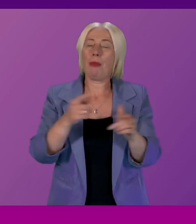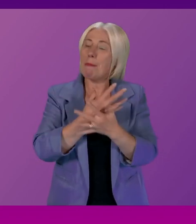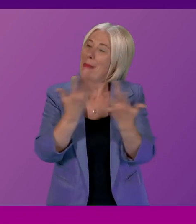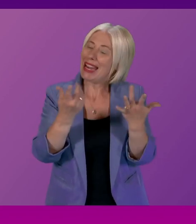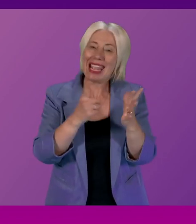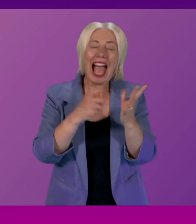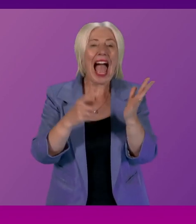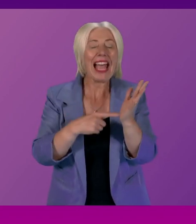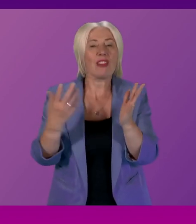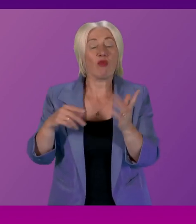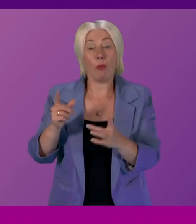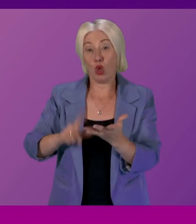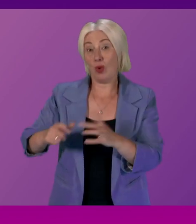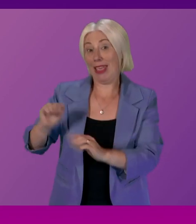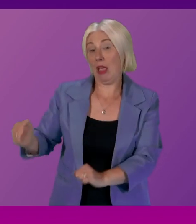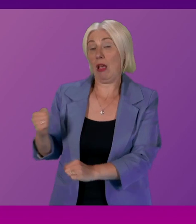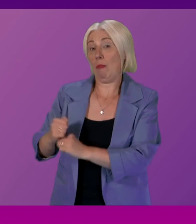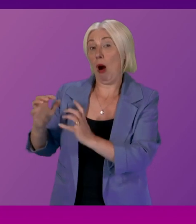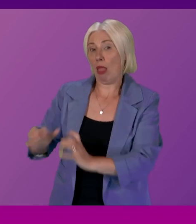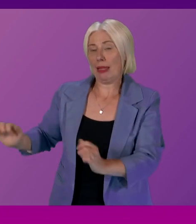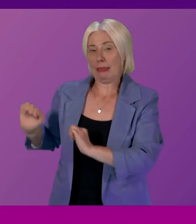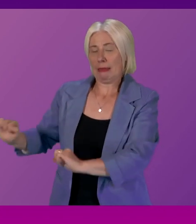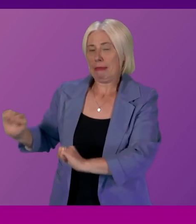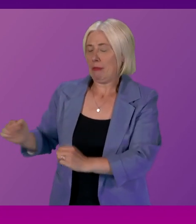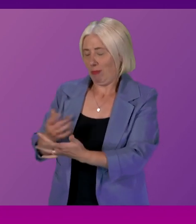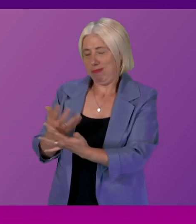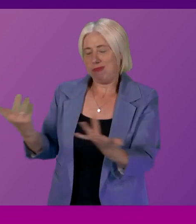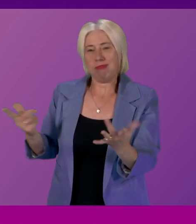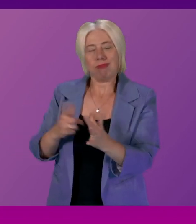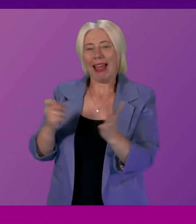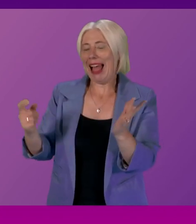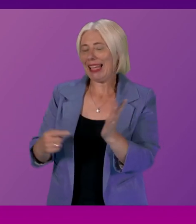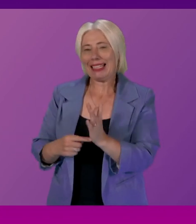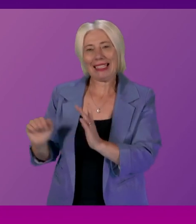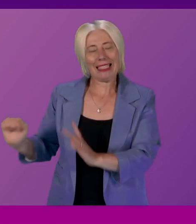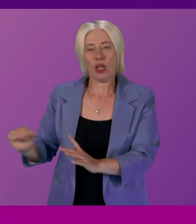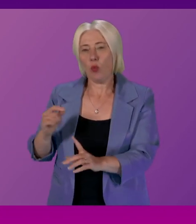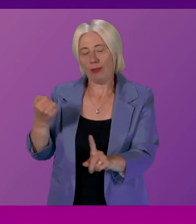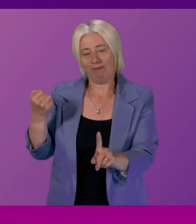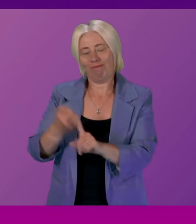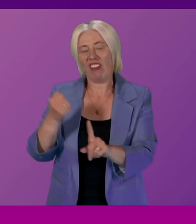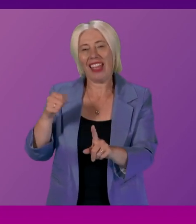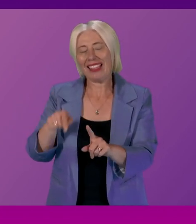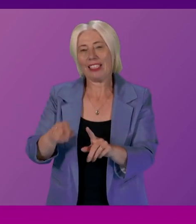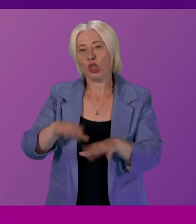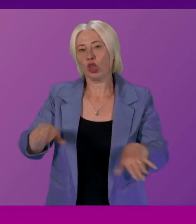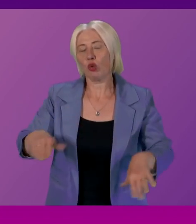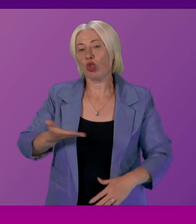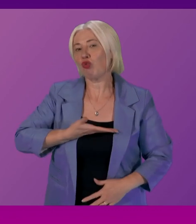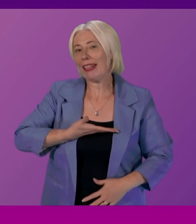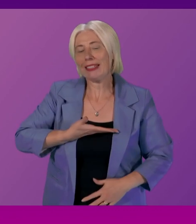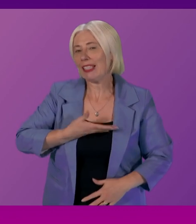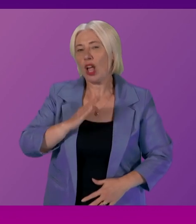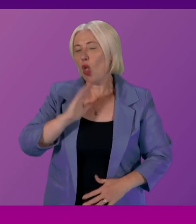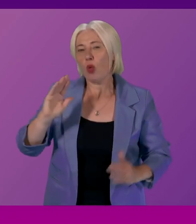of the UK Parliament in areas that impact on children rights that will not be subject to the